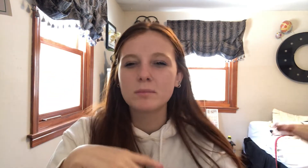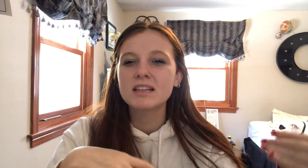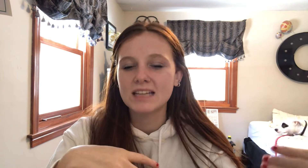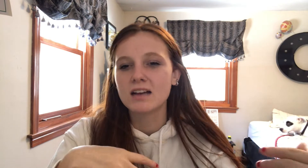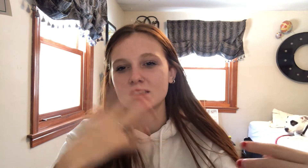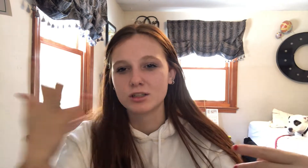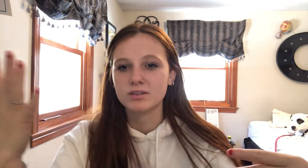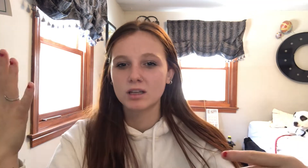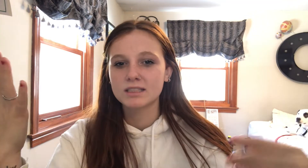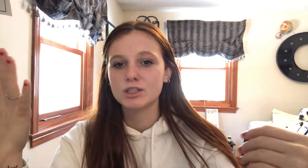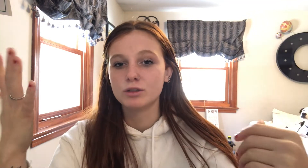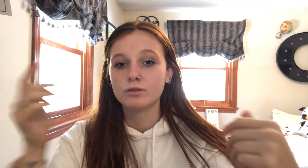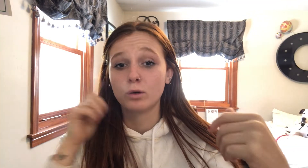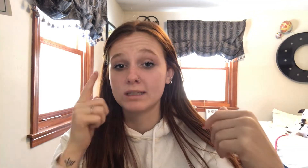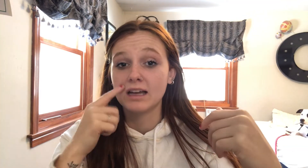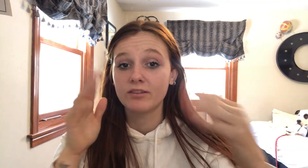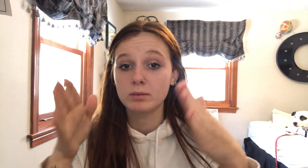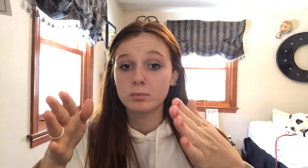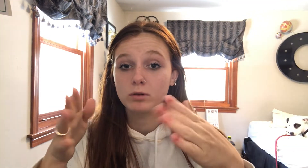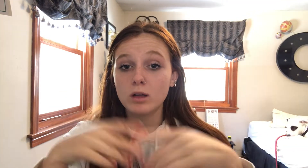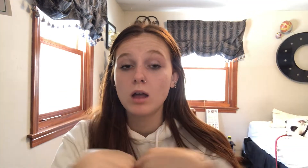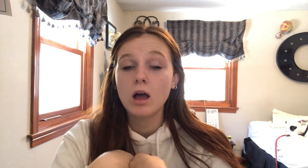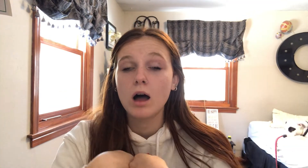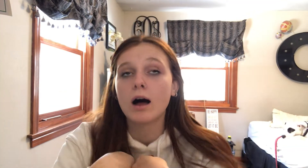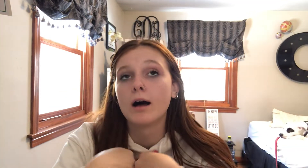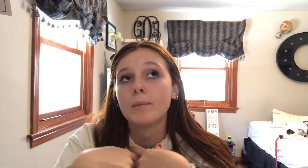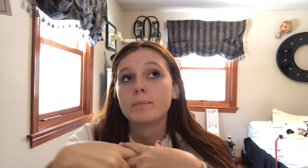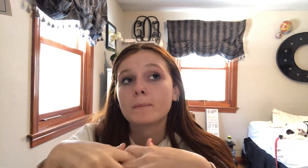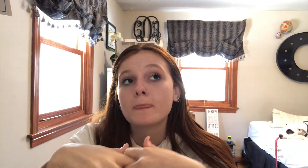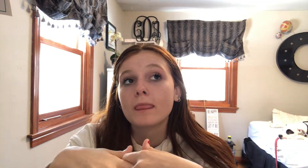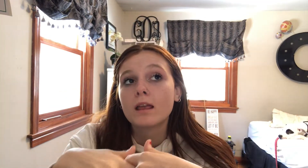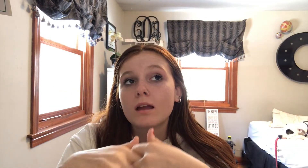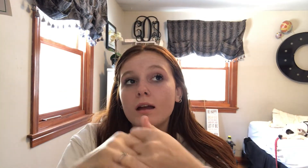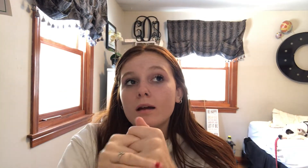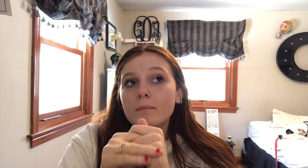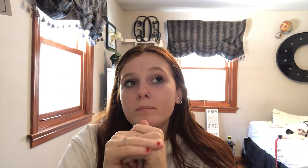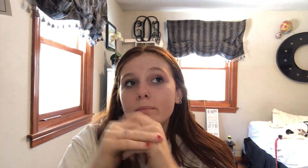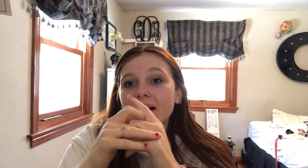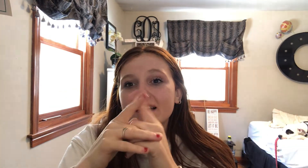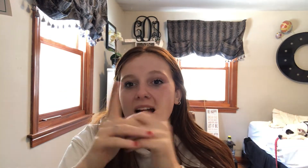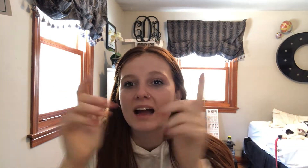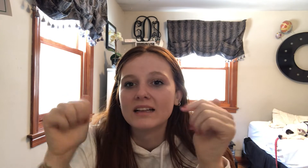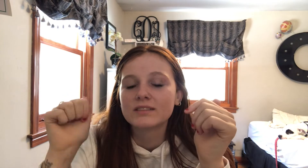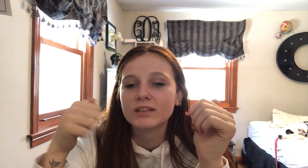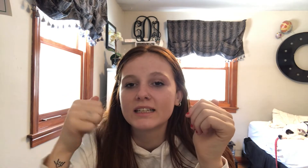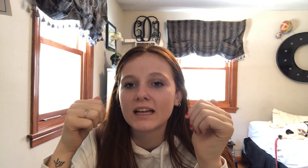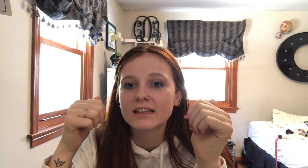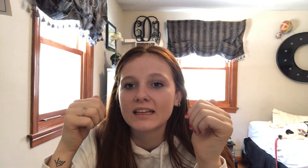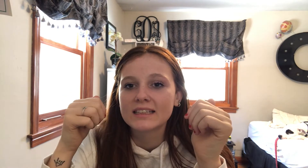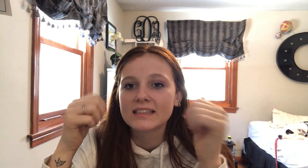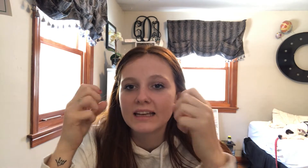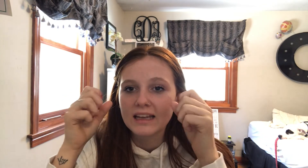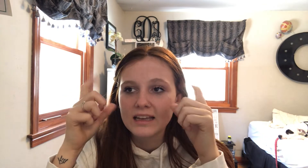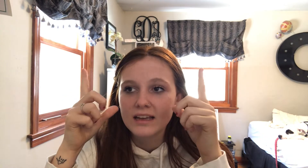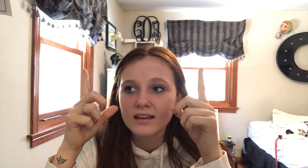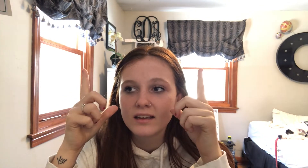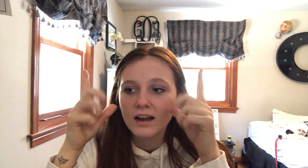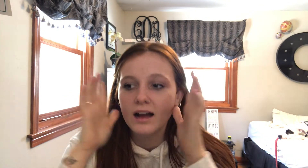of the tasks that service dogs can do for deaf people. Um, but yeah, it's really not that exciting. Um,